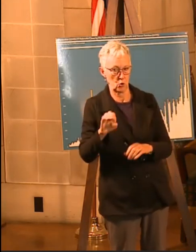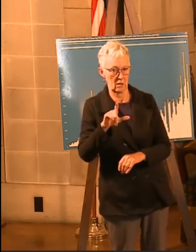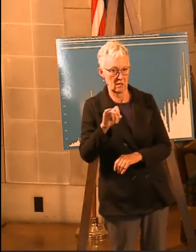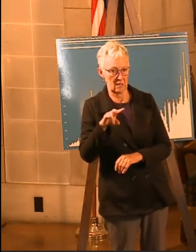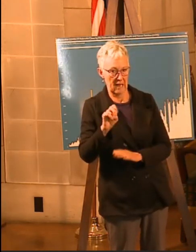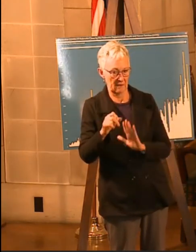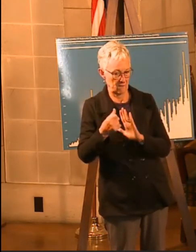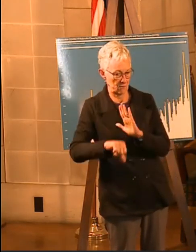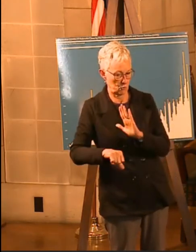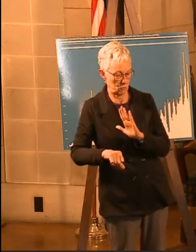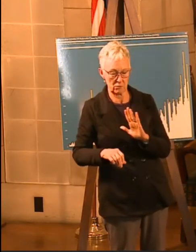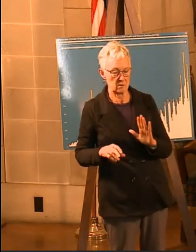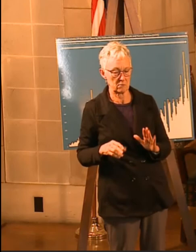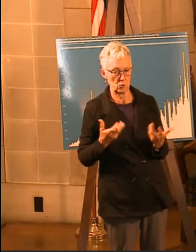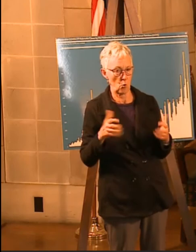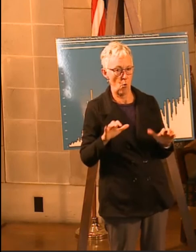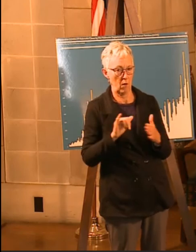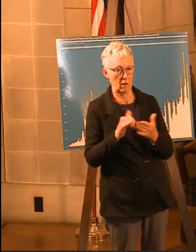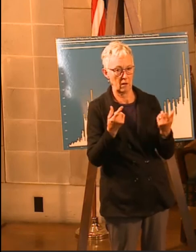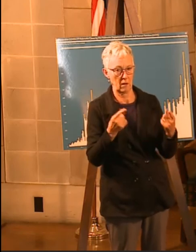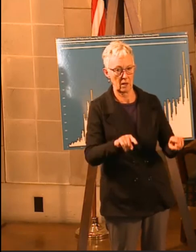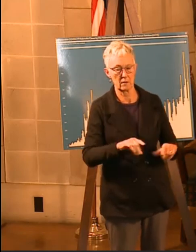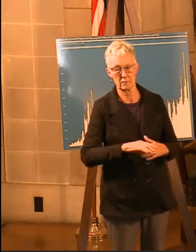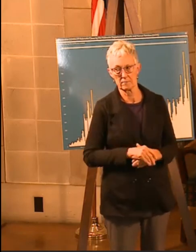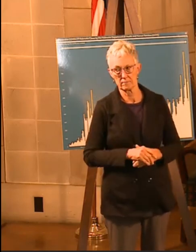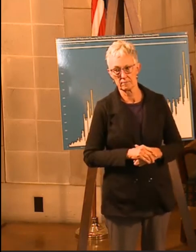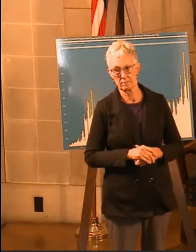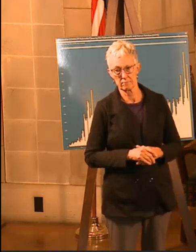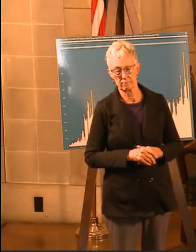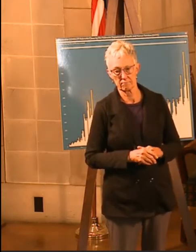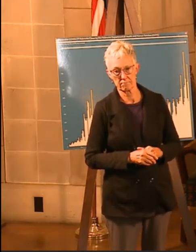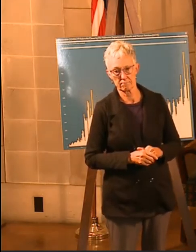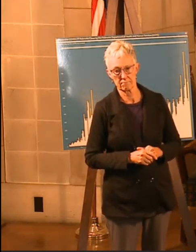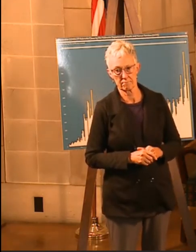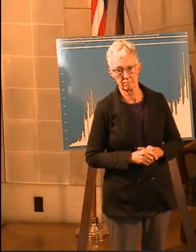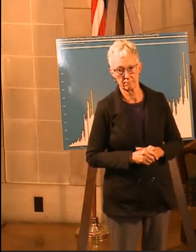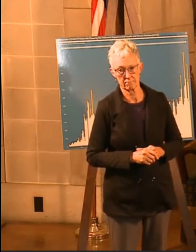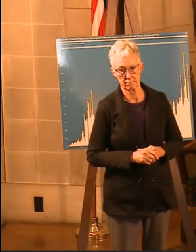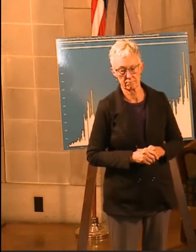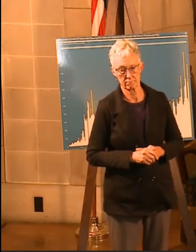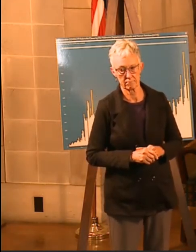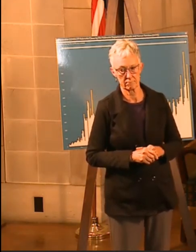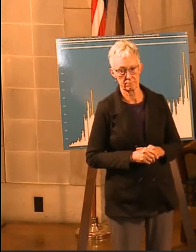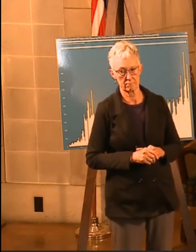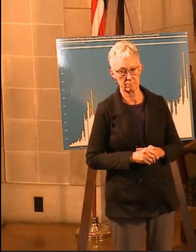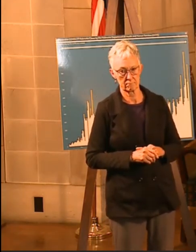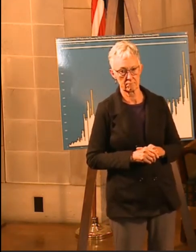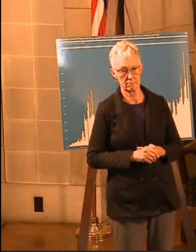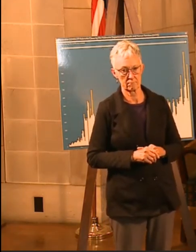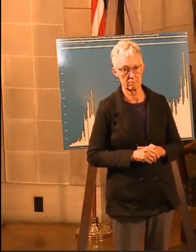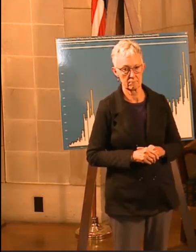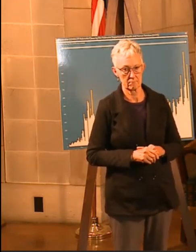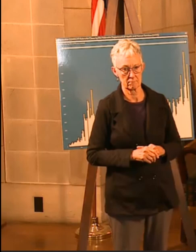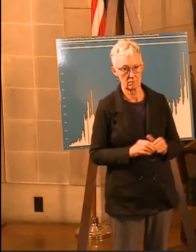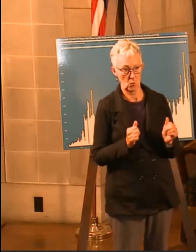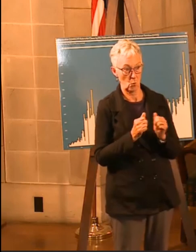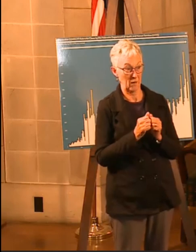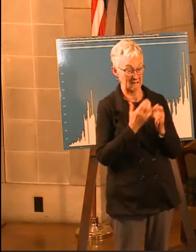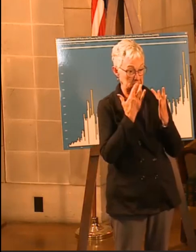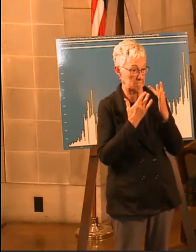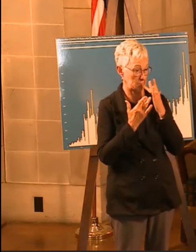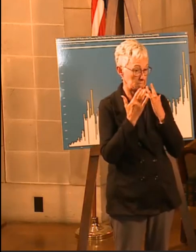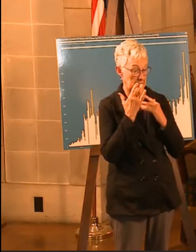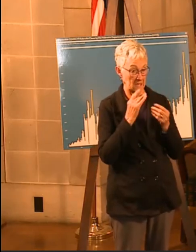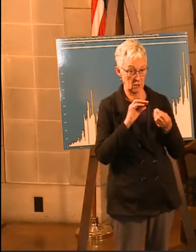Yes, Andrew. Is there any thought of, you know, with the shortage of nurse travelers around there, is there any